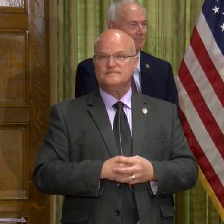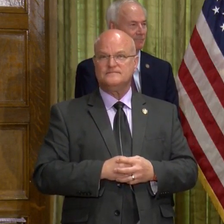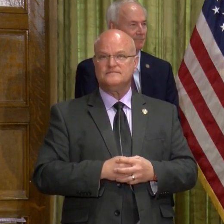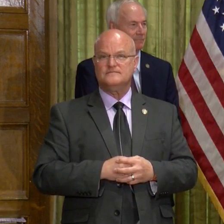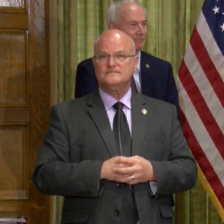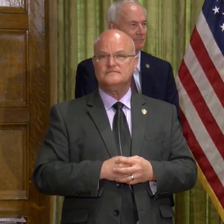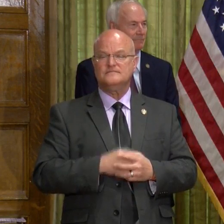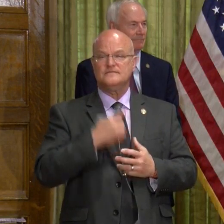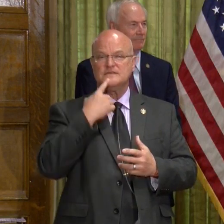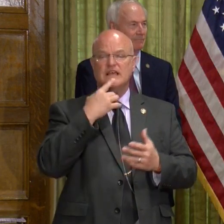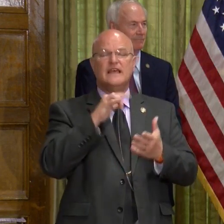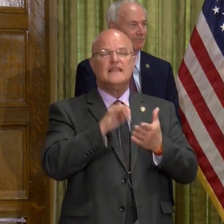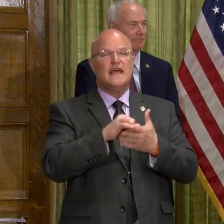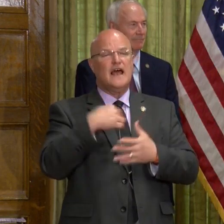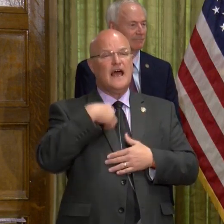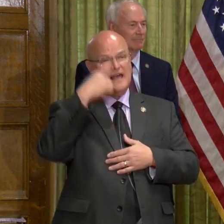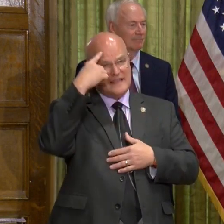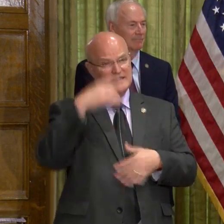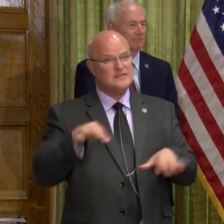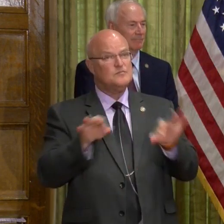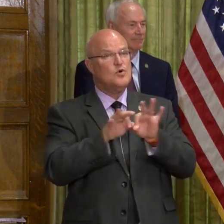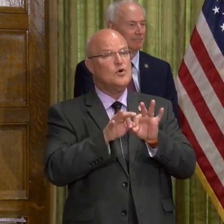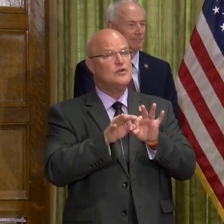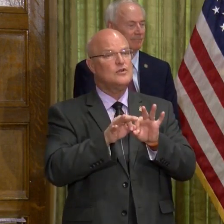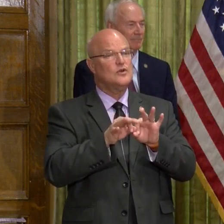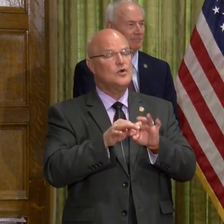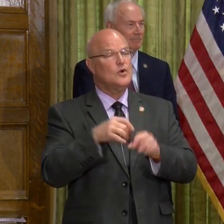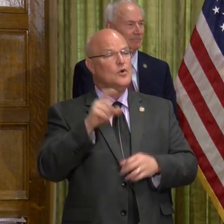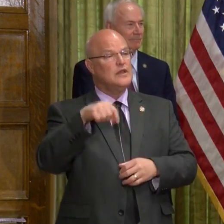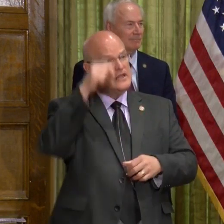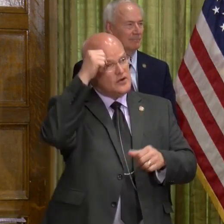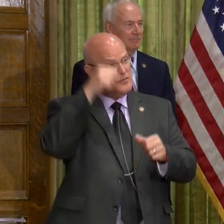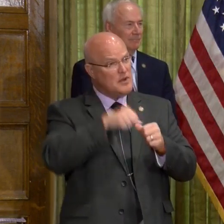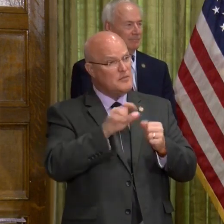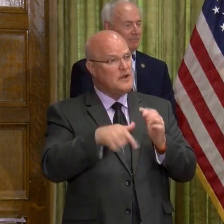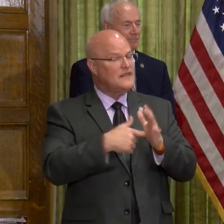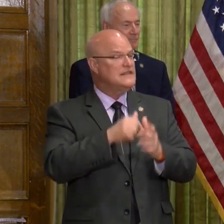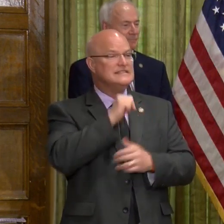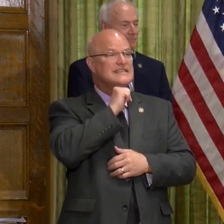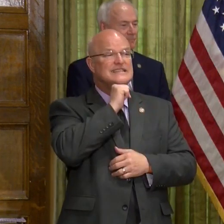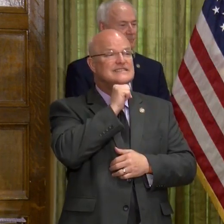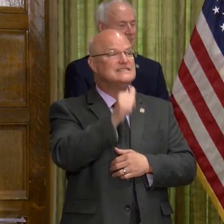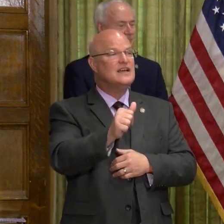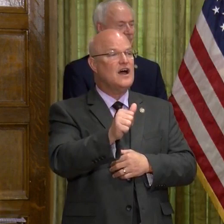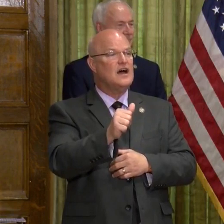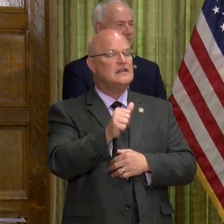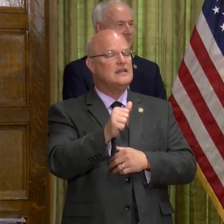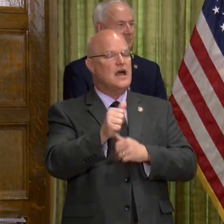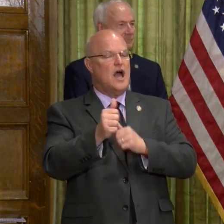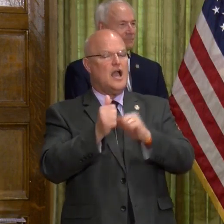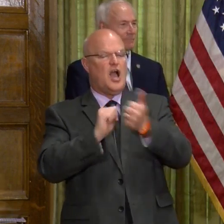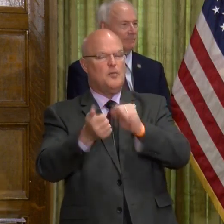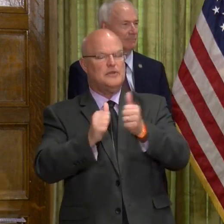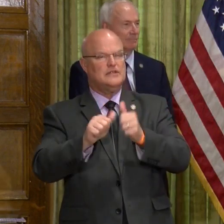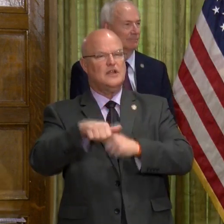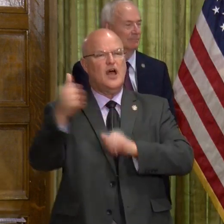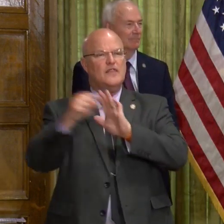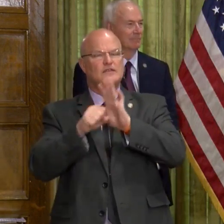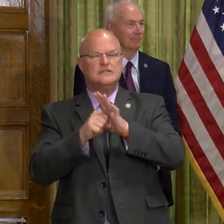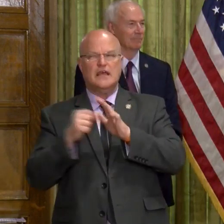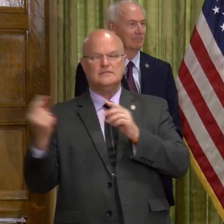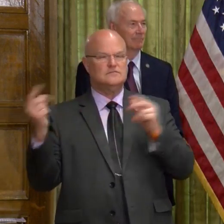That being said, I think it's important to remember that this is not a competition against other states